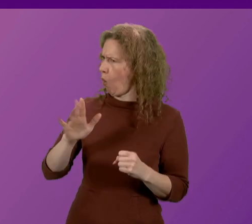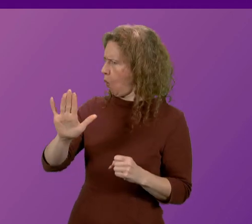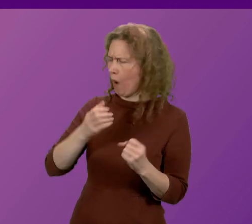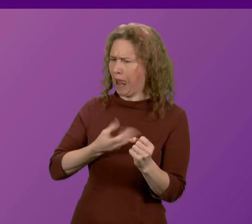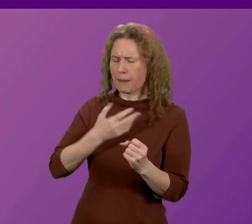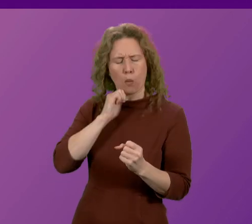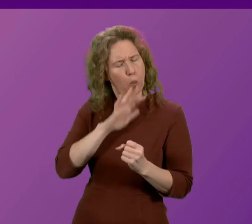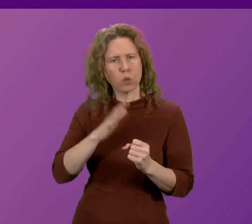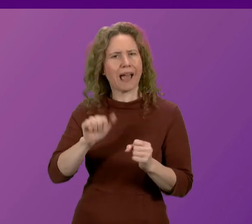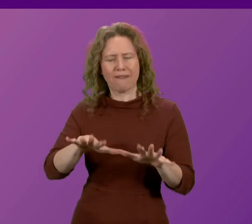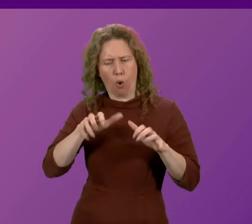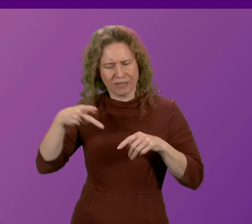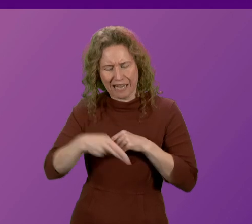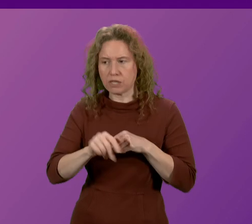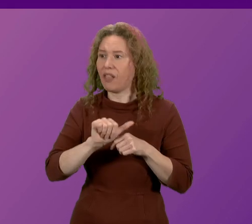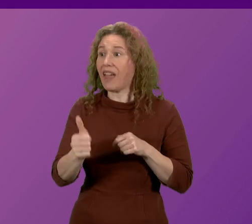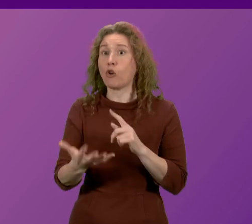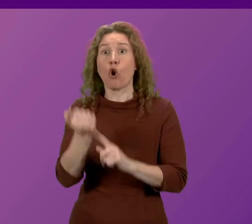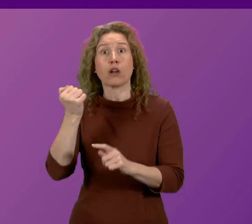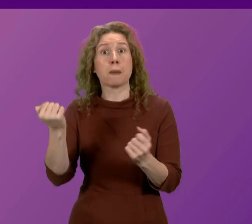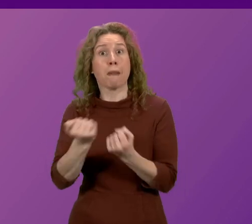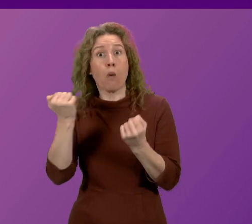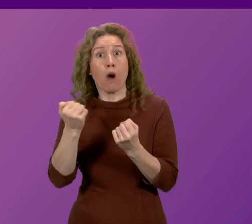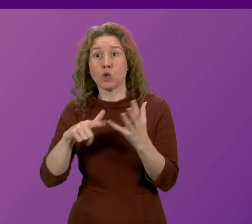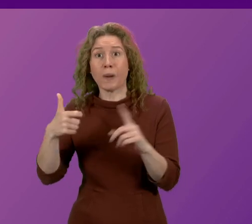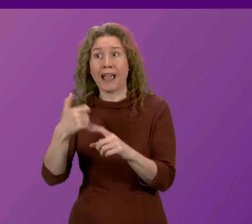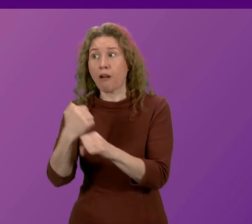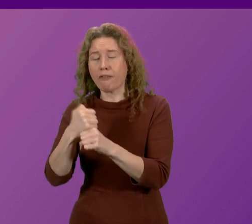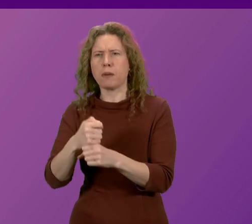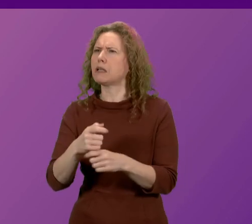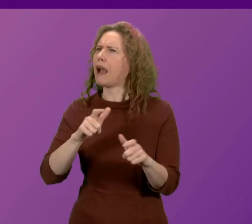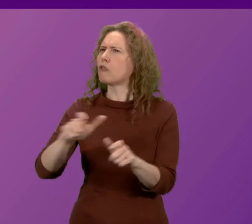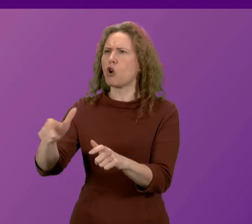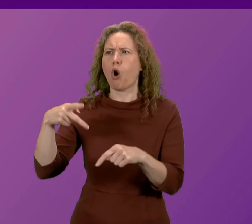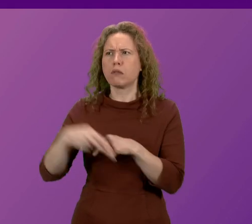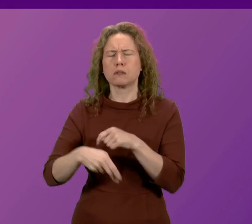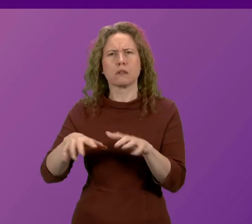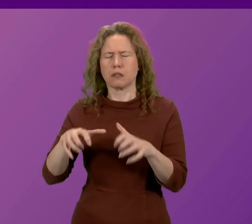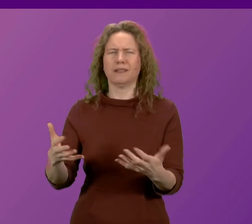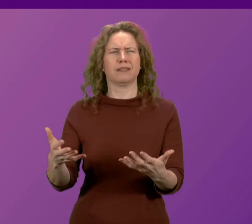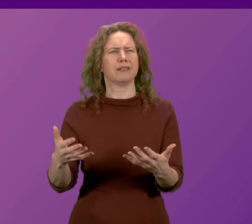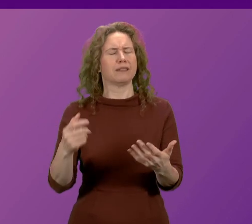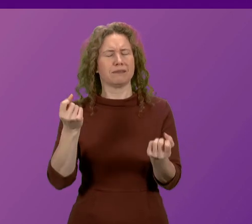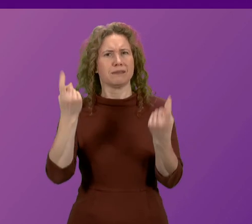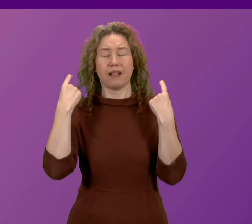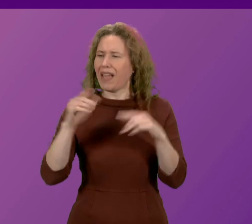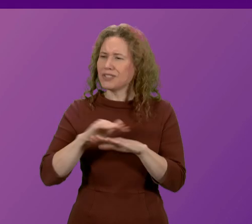austerity and then deliver austerity in the United Kingdom government. That does not add up. That will not meet the needs of patients